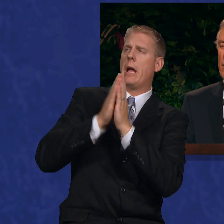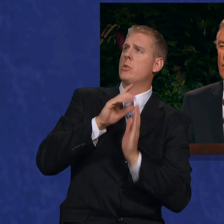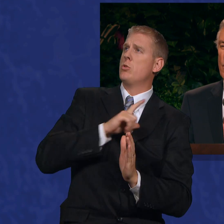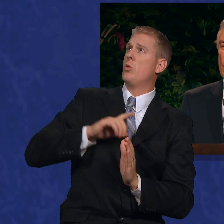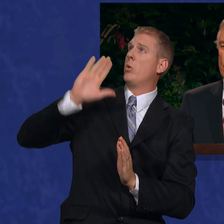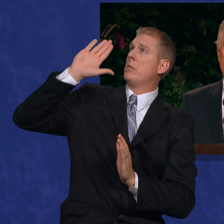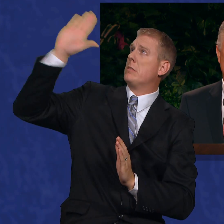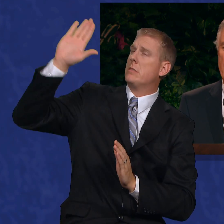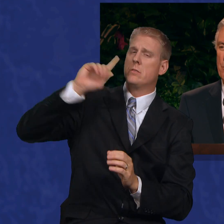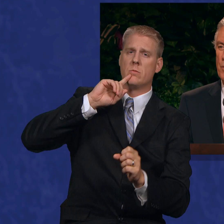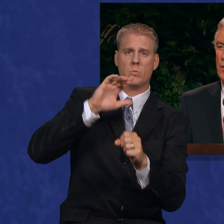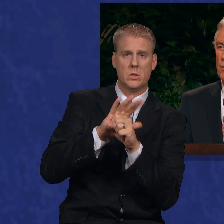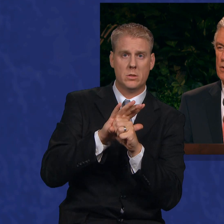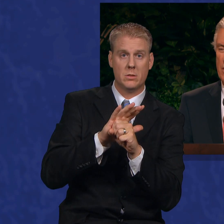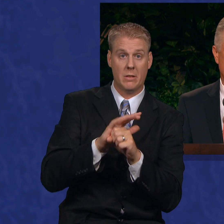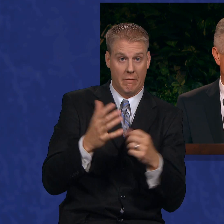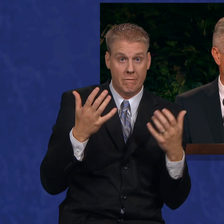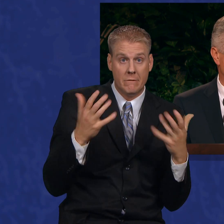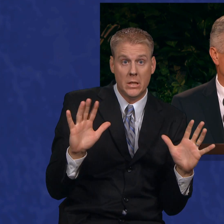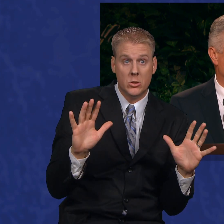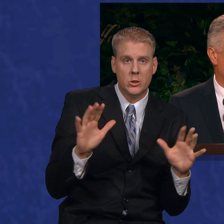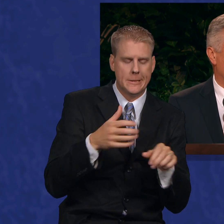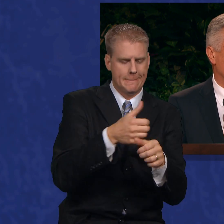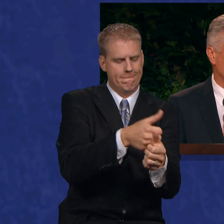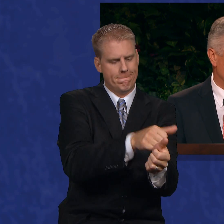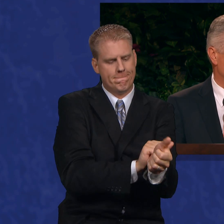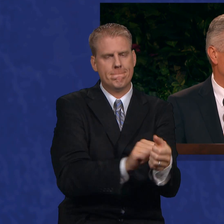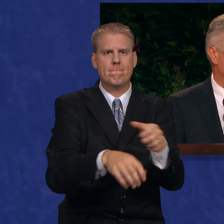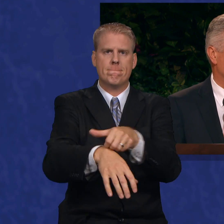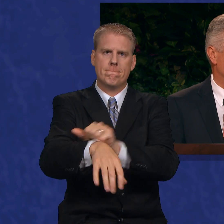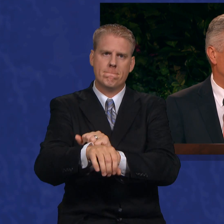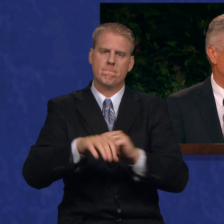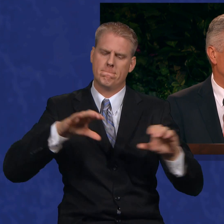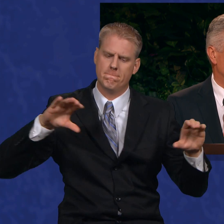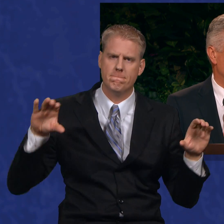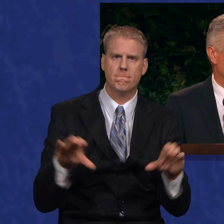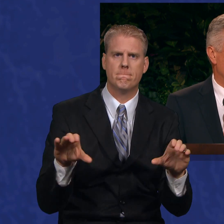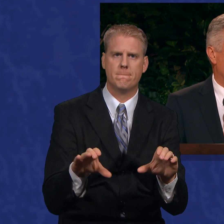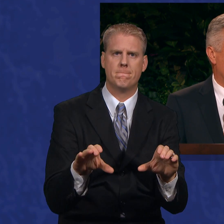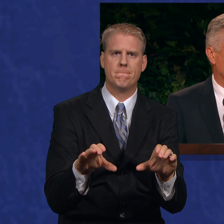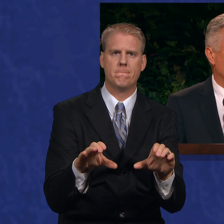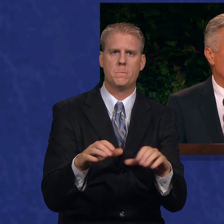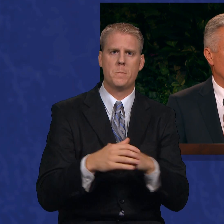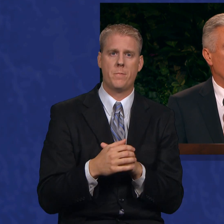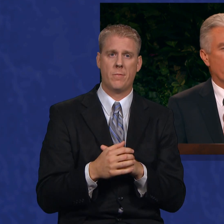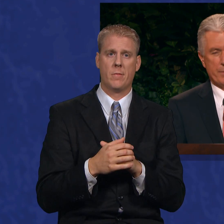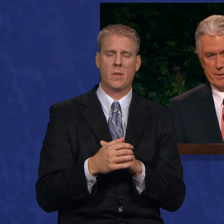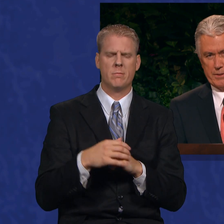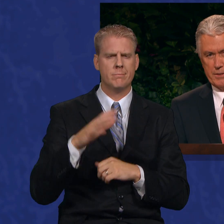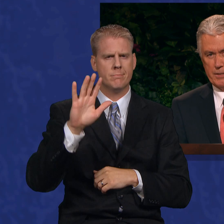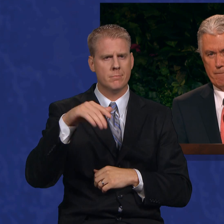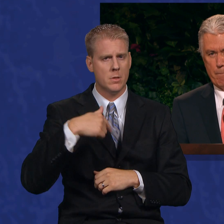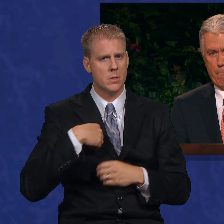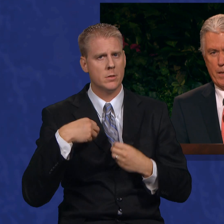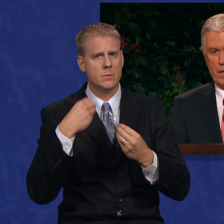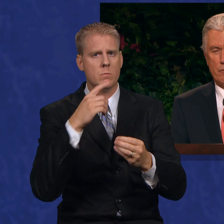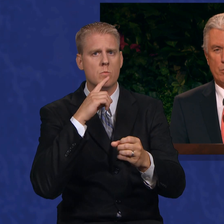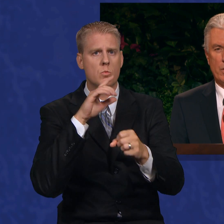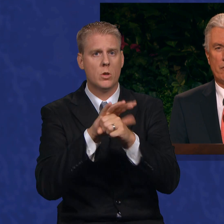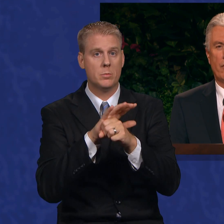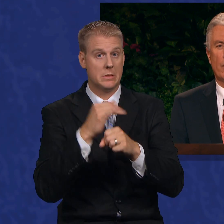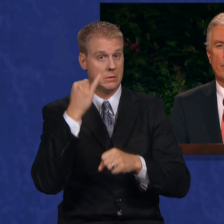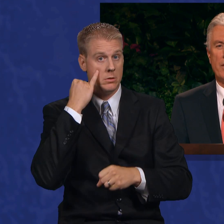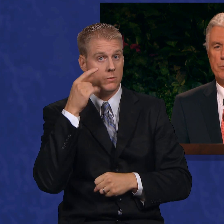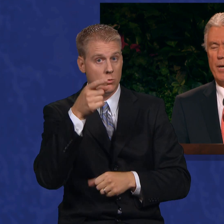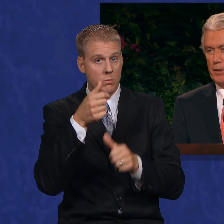And then roll up your sleeves and go to work. I give you a promise. If